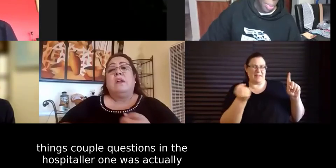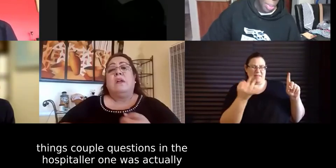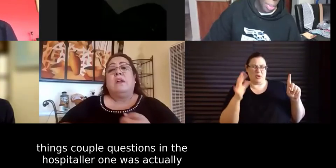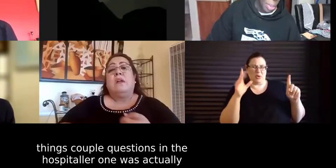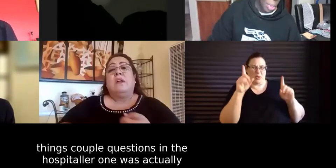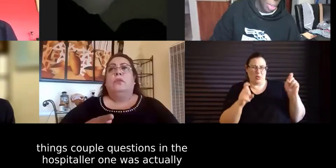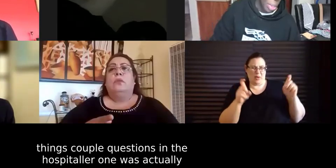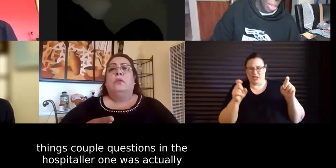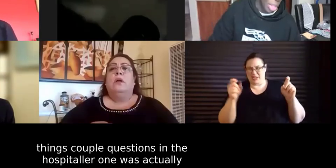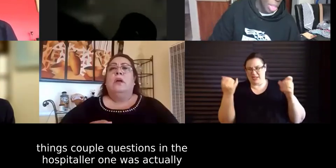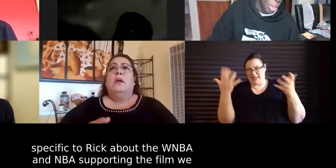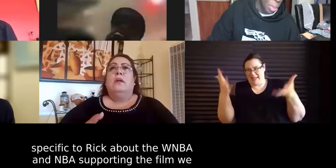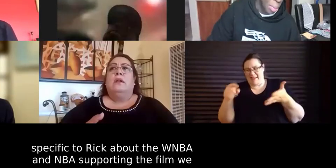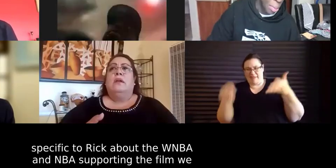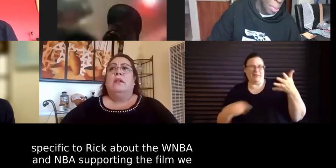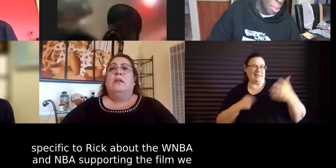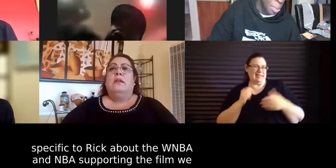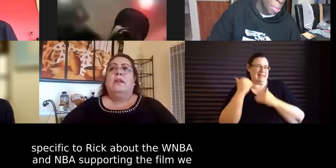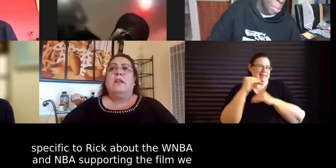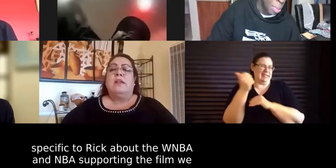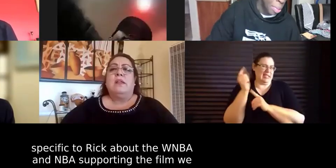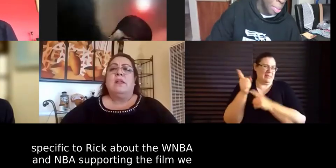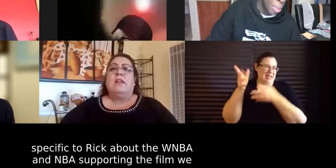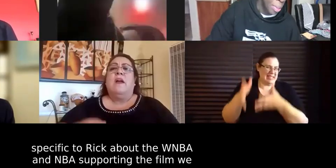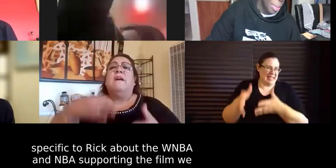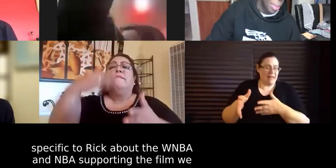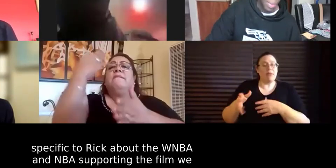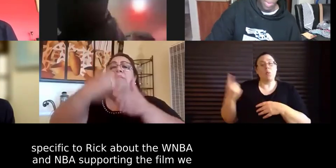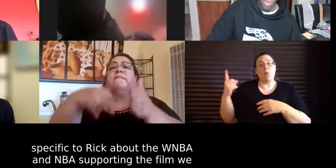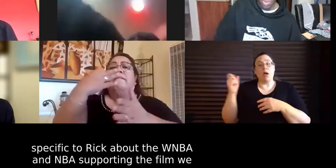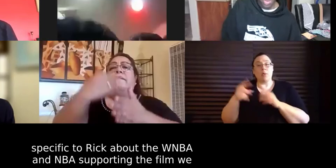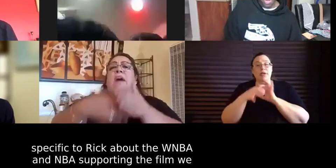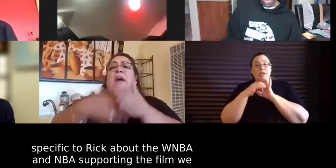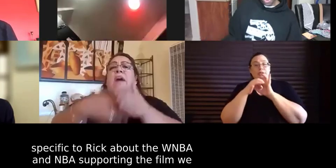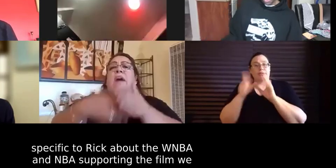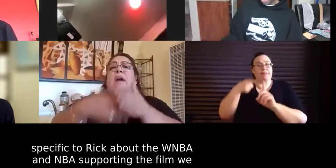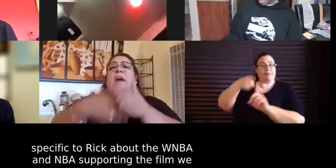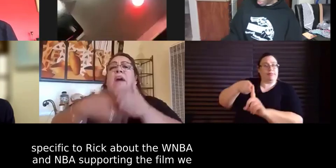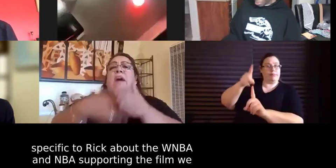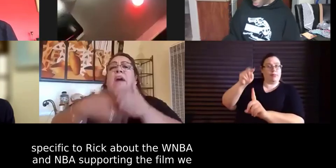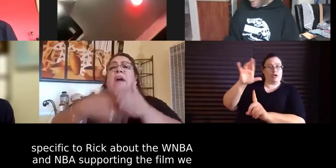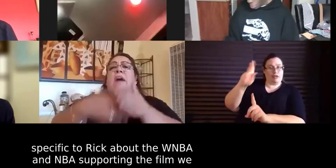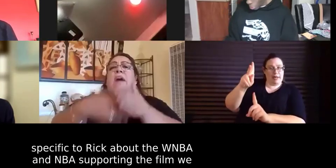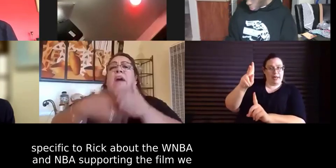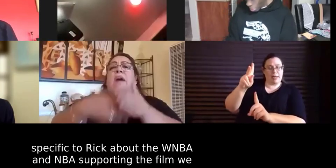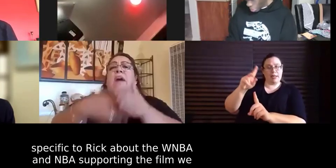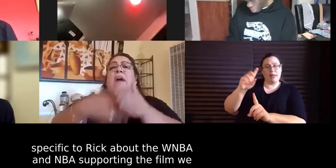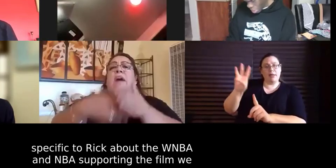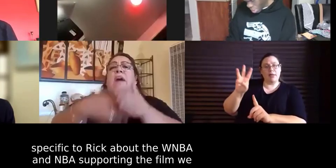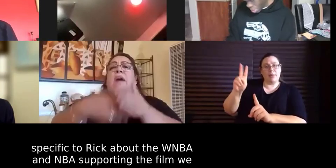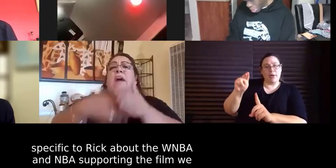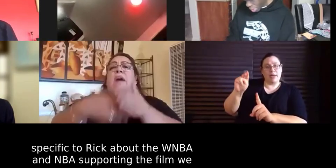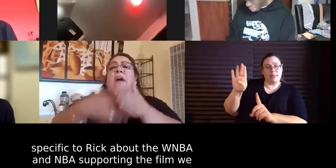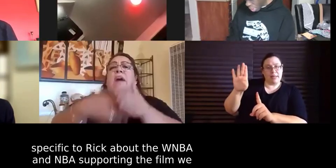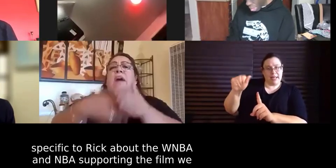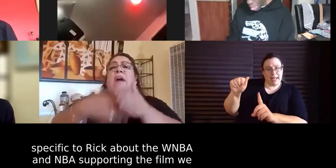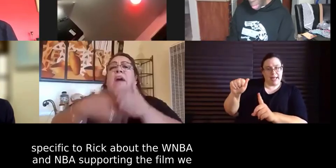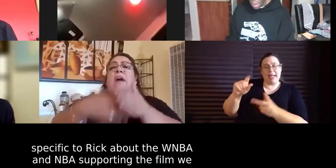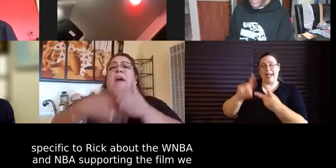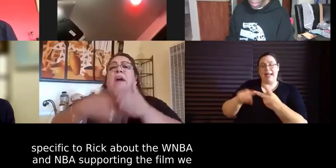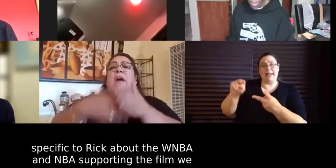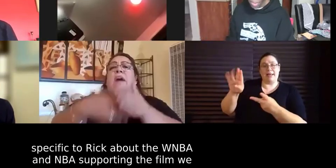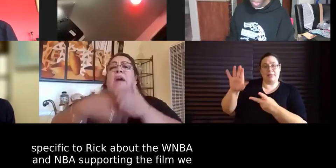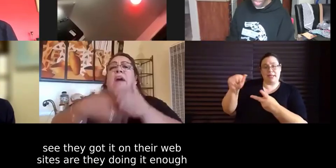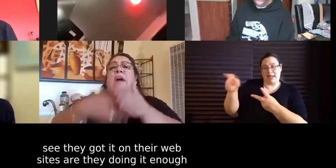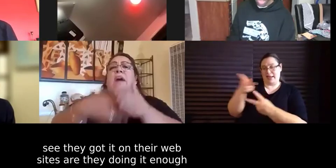um one was actually specific to uh to rick about the wnba and nba nba supporting